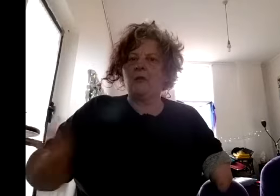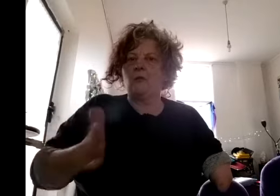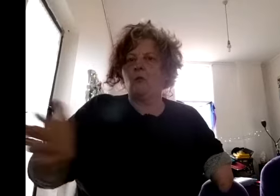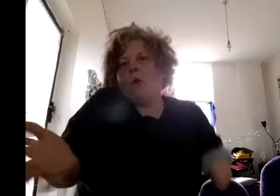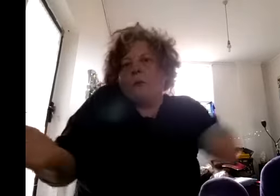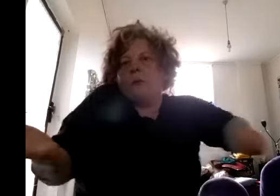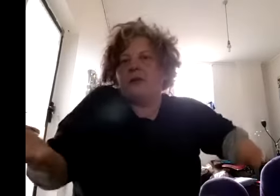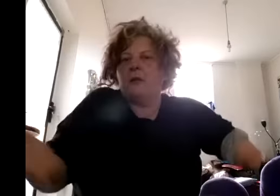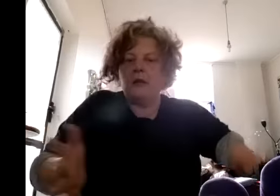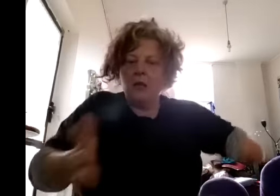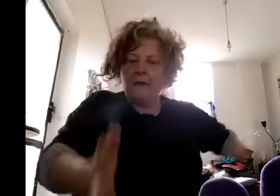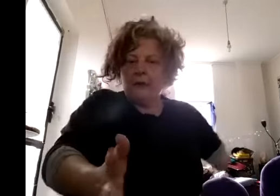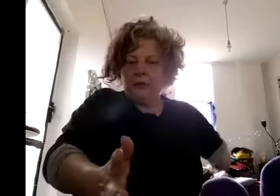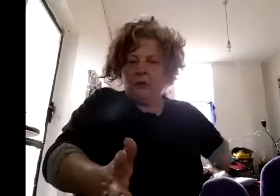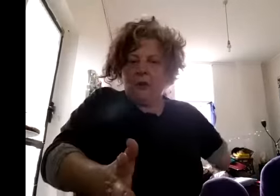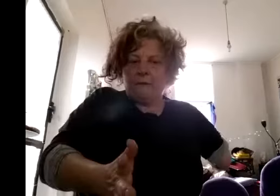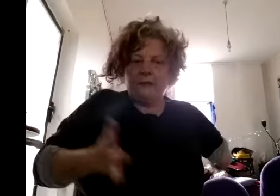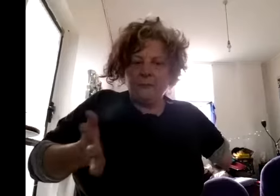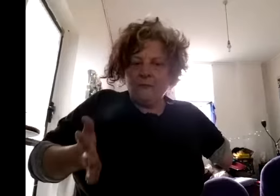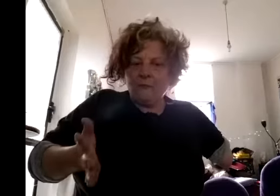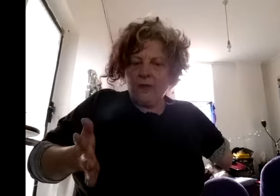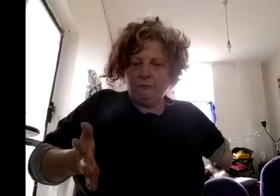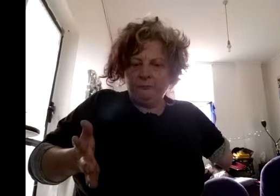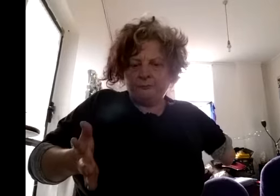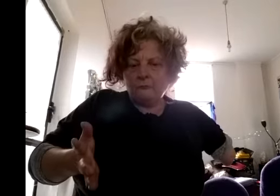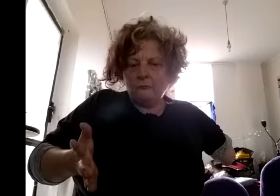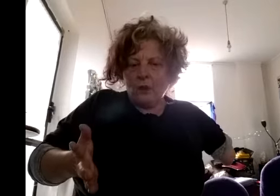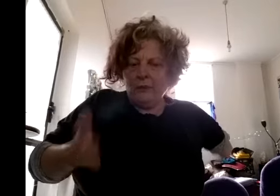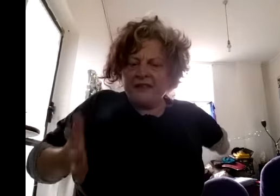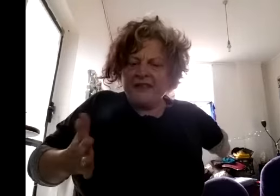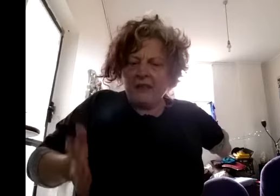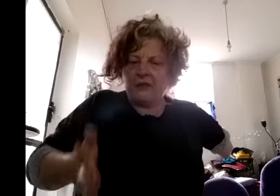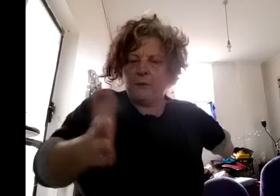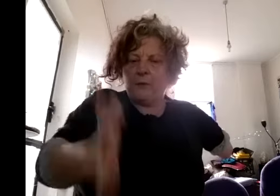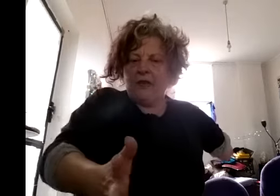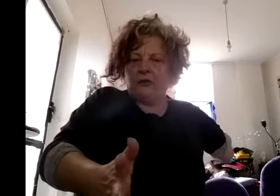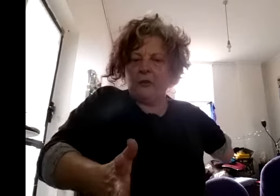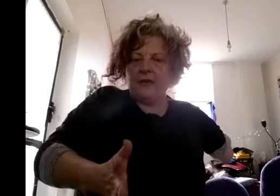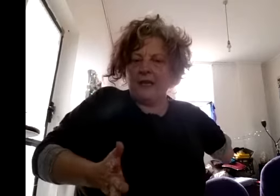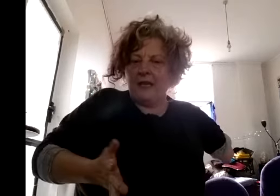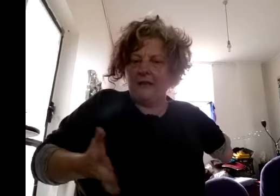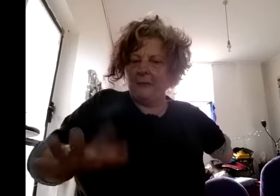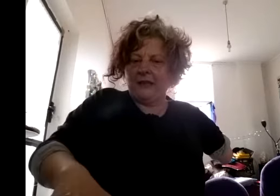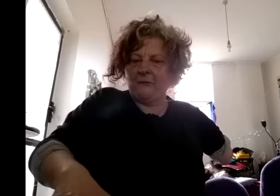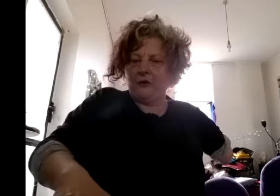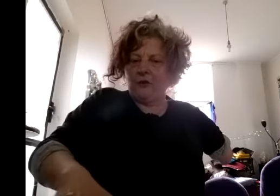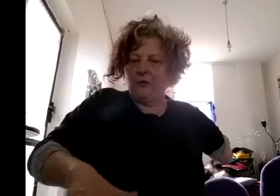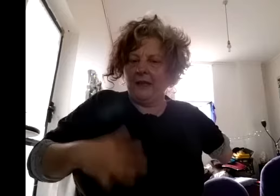what we were doing and then we took off and we started just with one show in the year and then it became two and then it